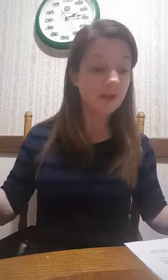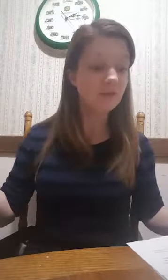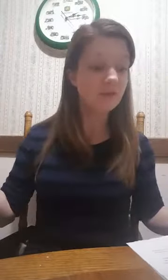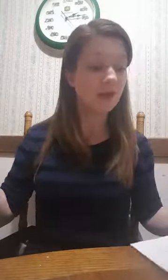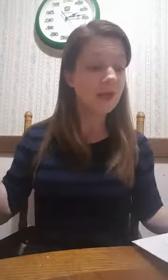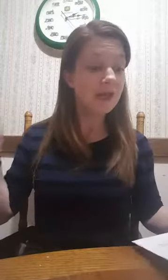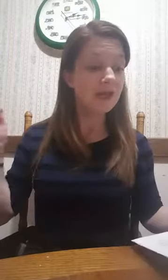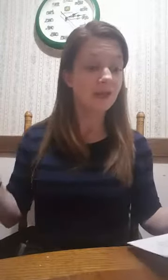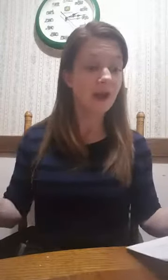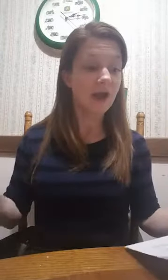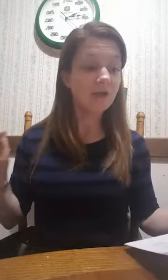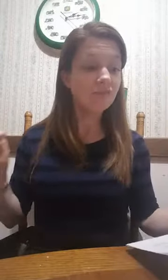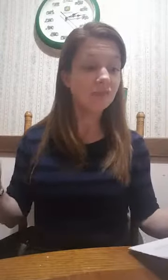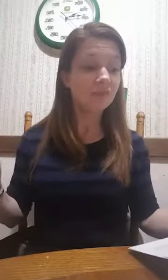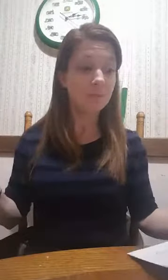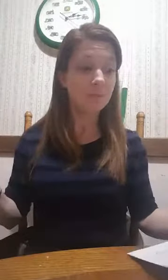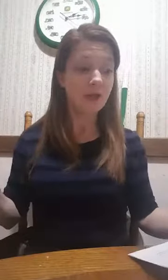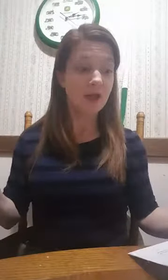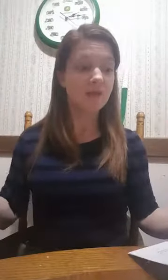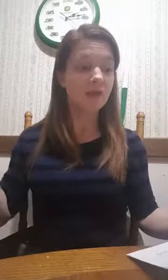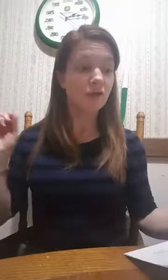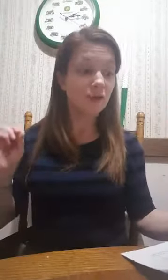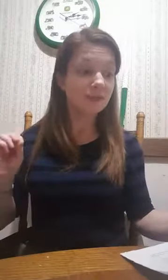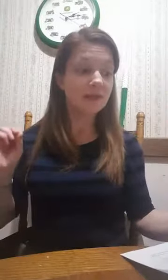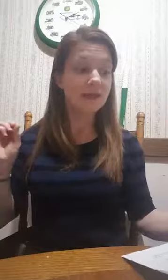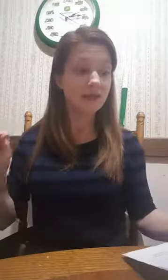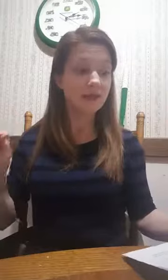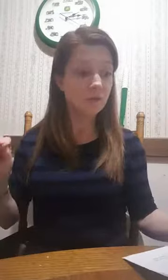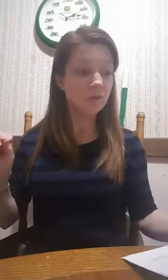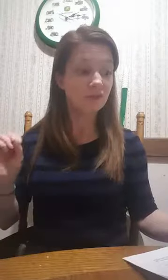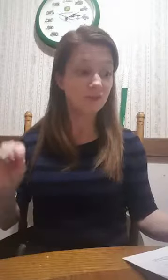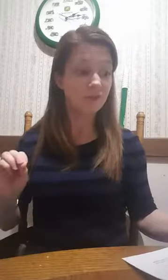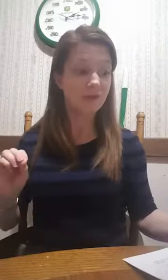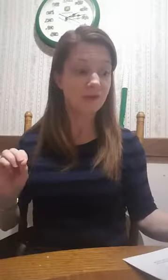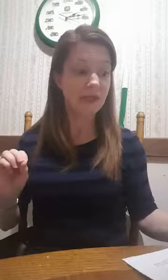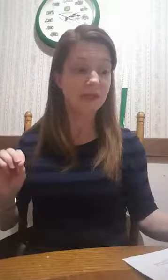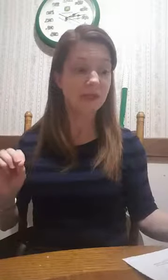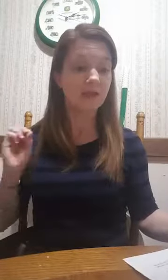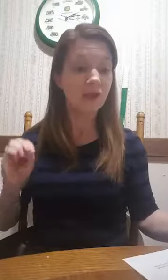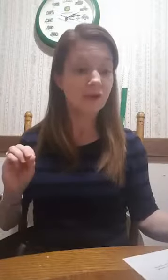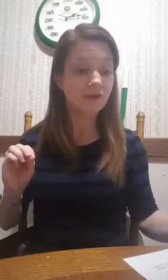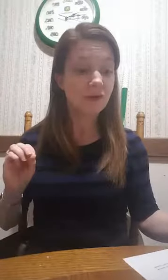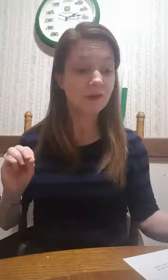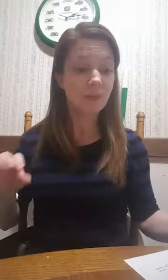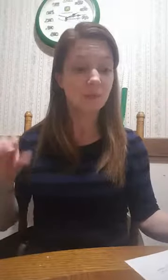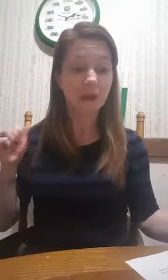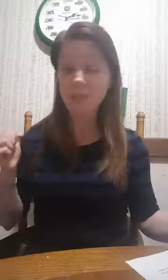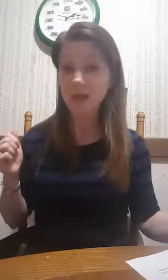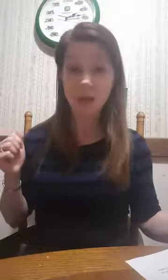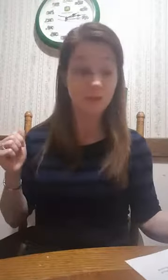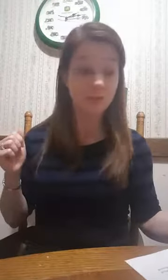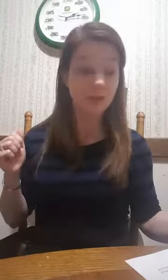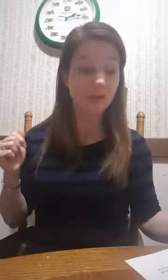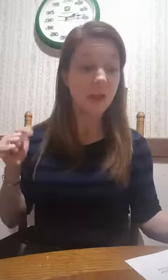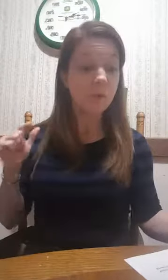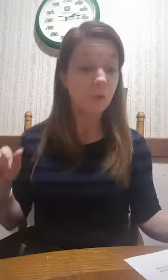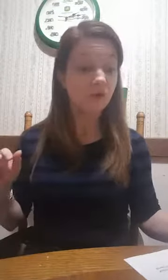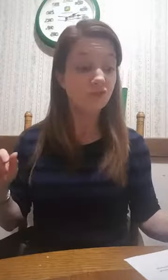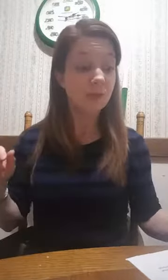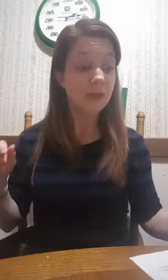definition. It's a kind of sleep that occurs at intervals during the night and is characterized by rapid eye movements, more dreaming